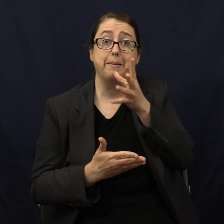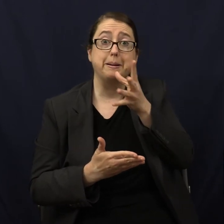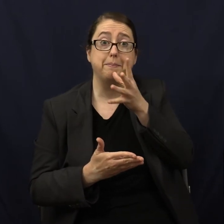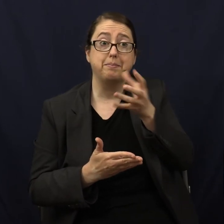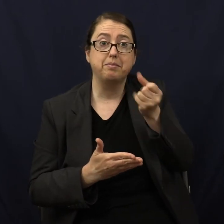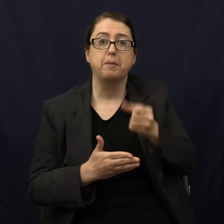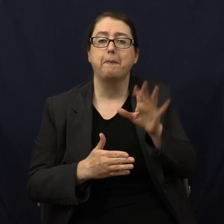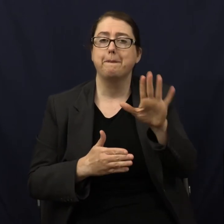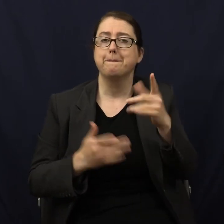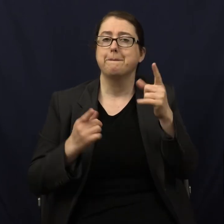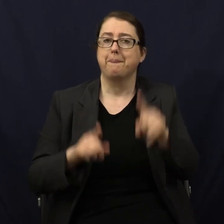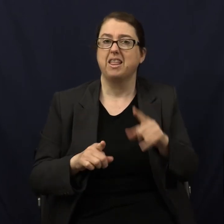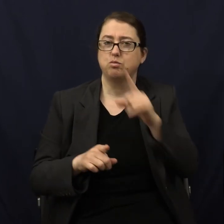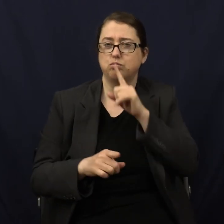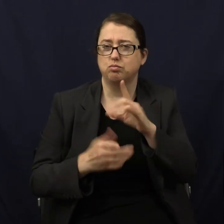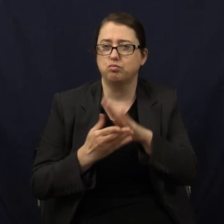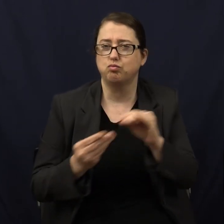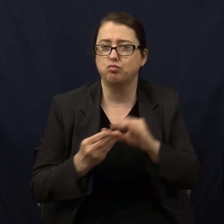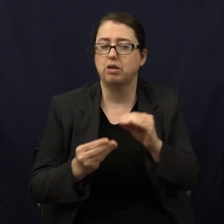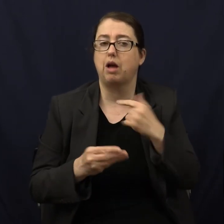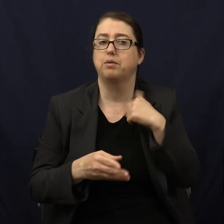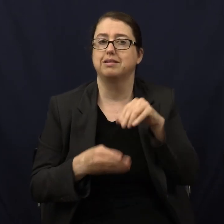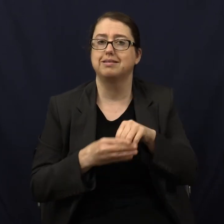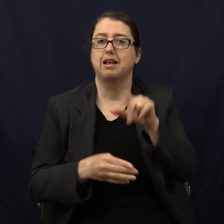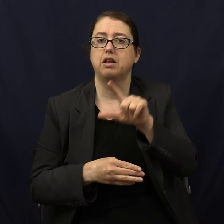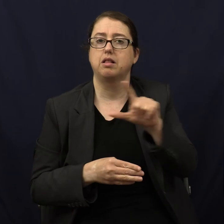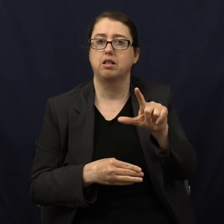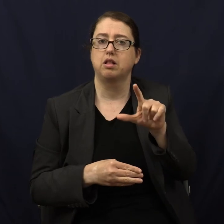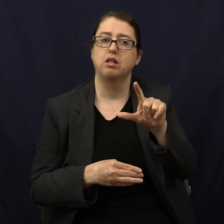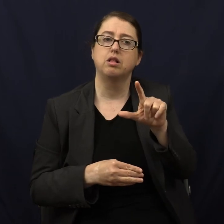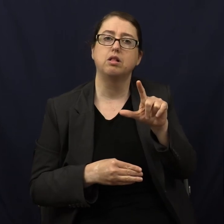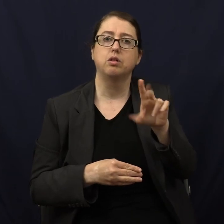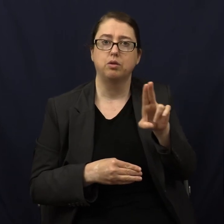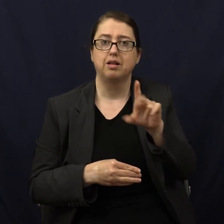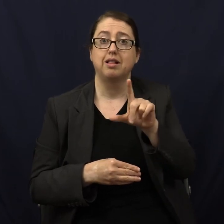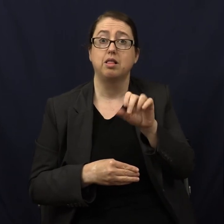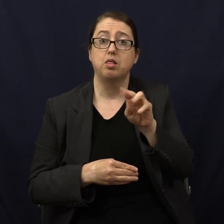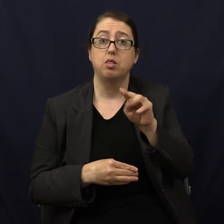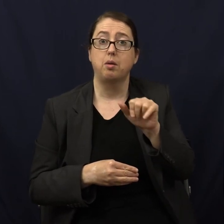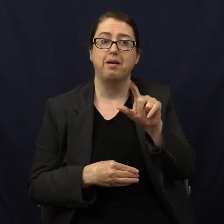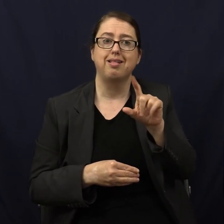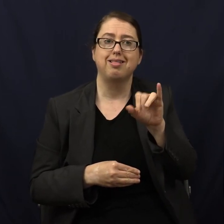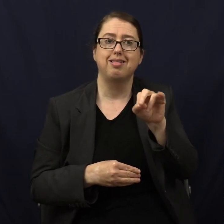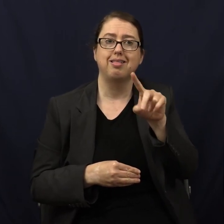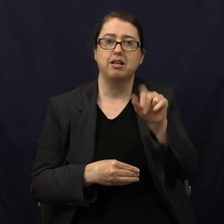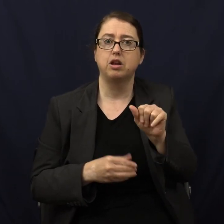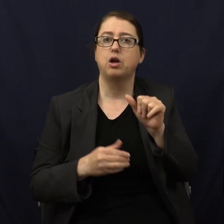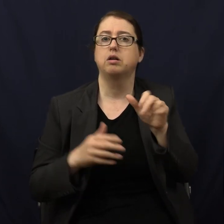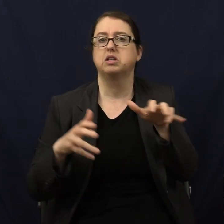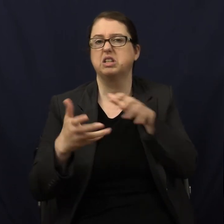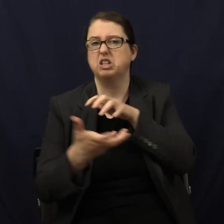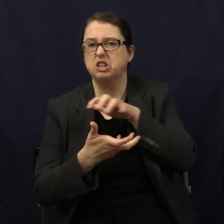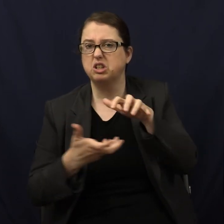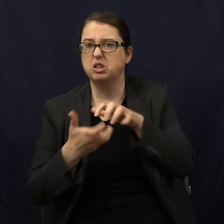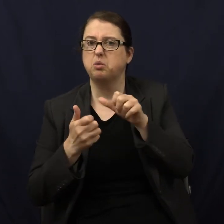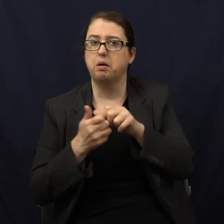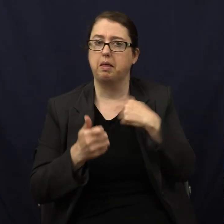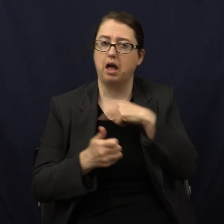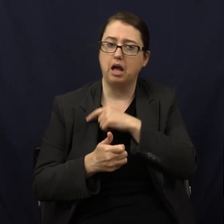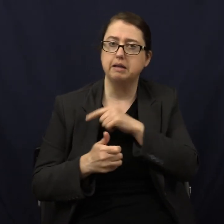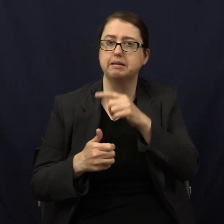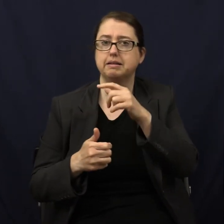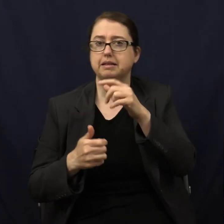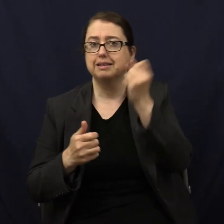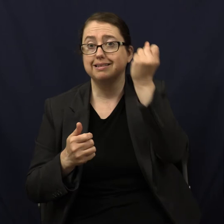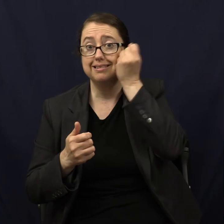I was in a lecture, true story, Loma Linda, and some of the lectures were with the dental students as well as us. And we had this lactation specialist and